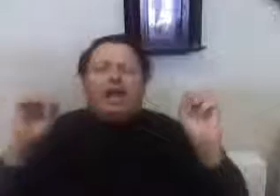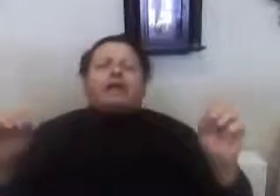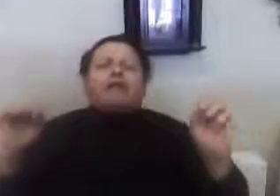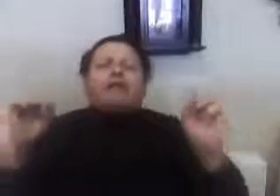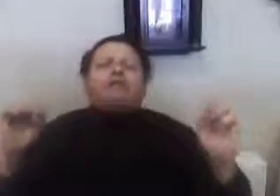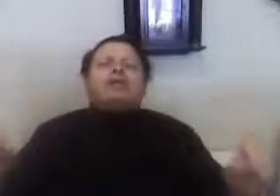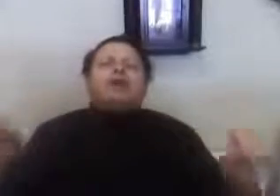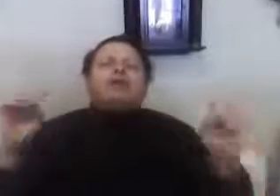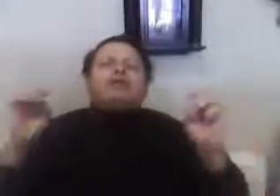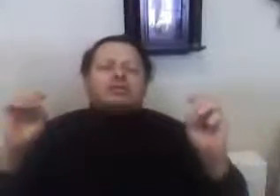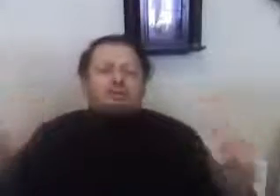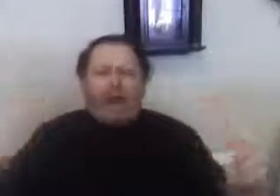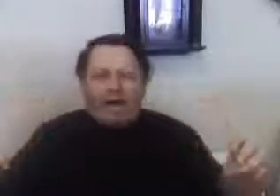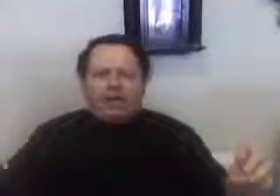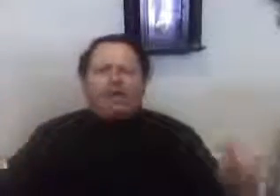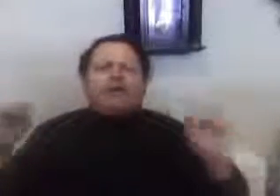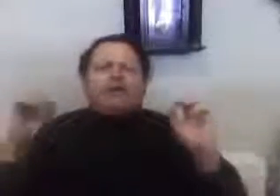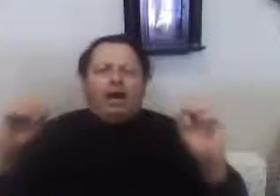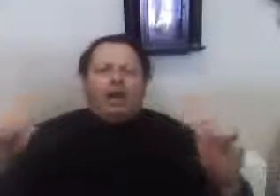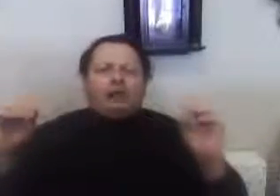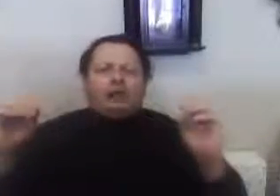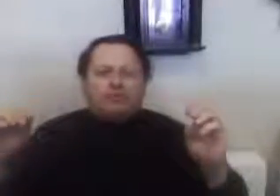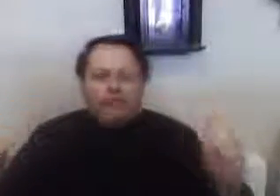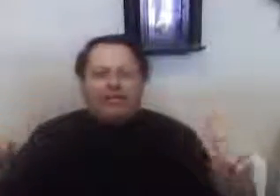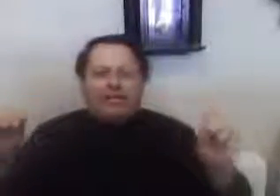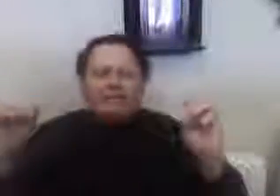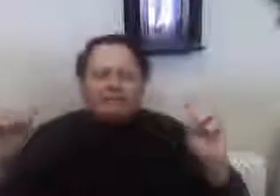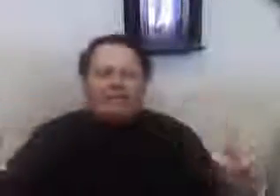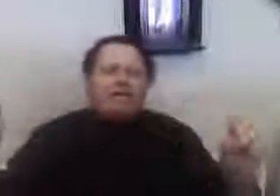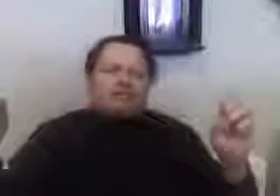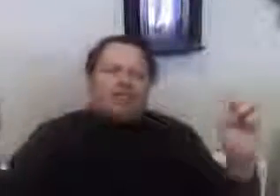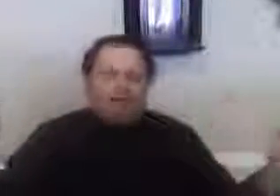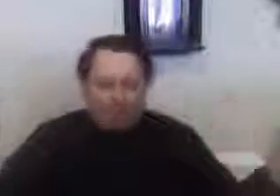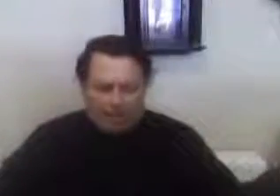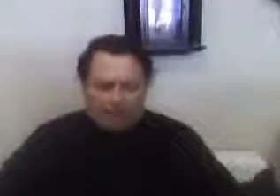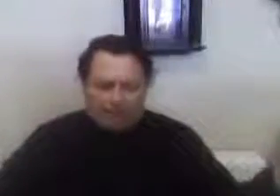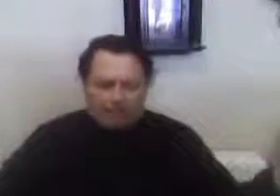economic society of the United States of America.